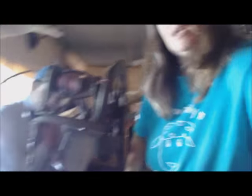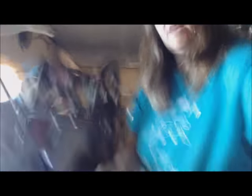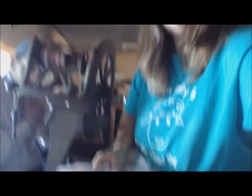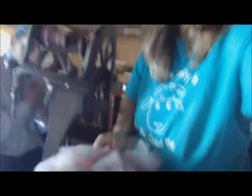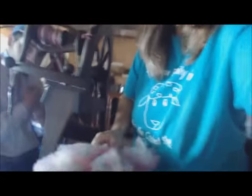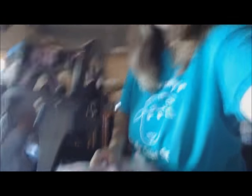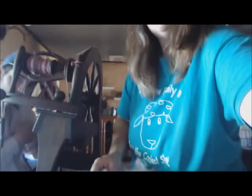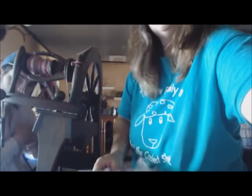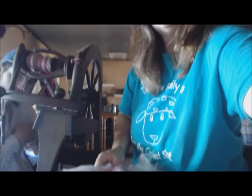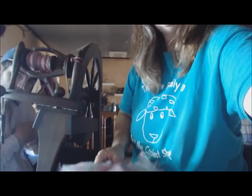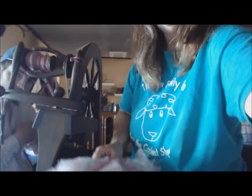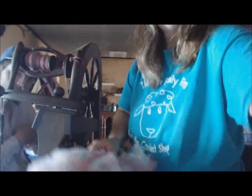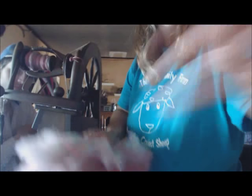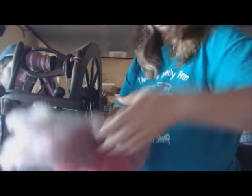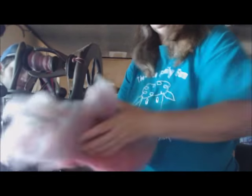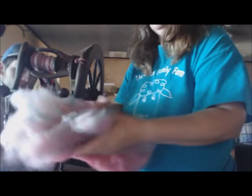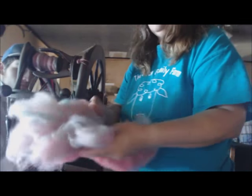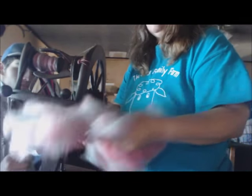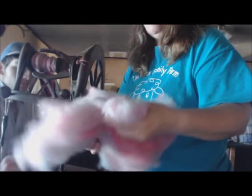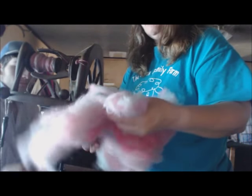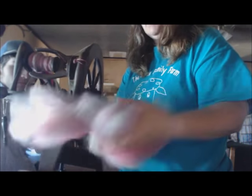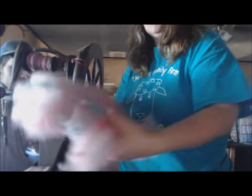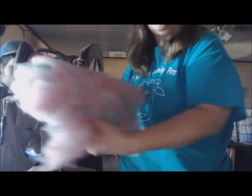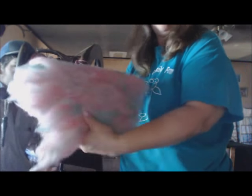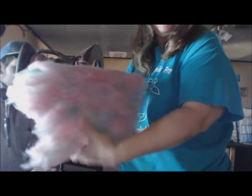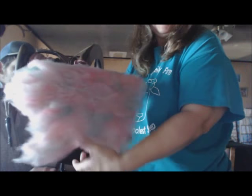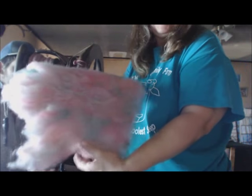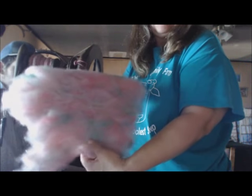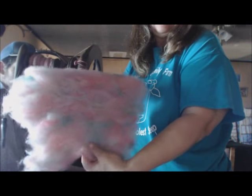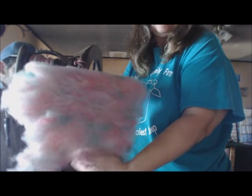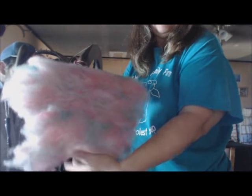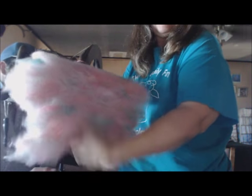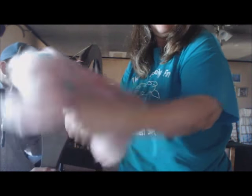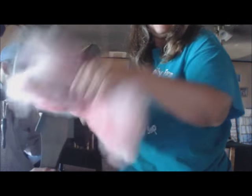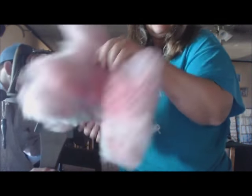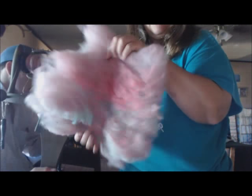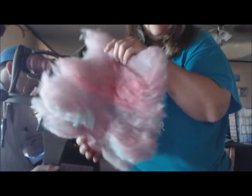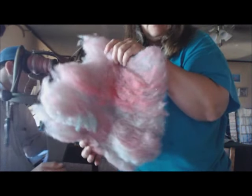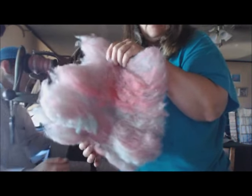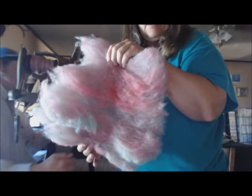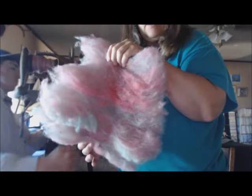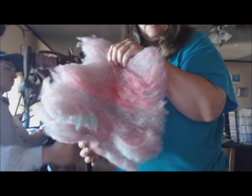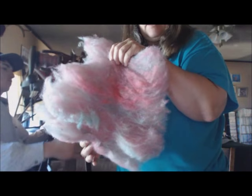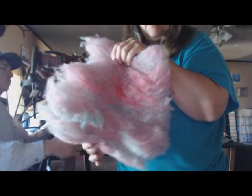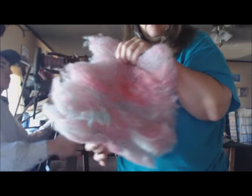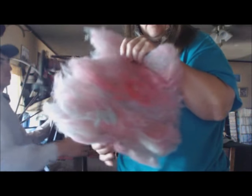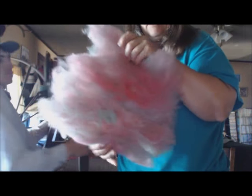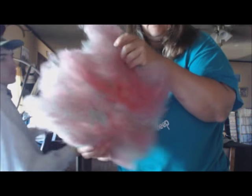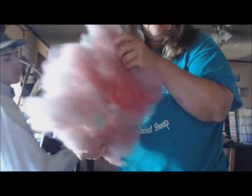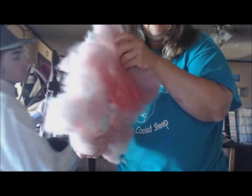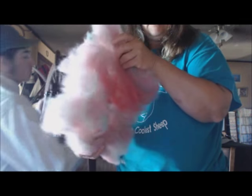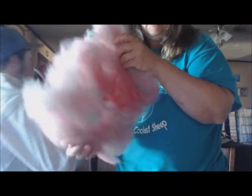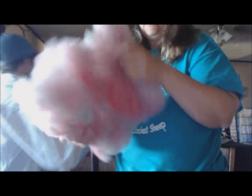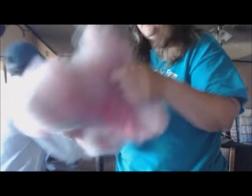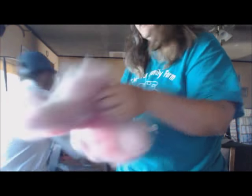And it is supposed to be springish. So, there we go. Can't really see the glitz and the glitter.